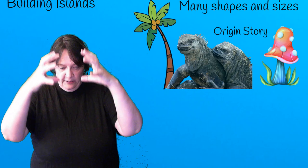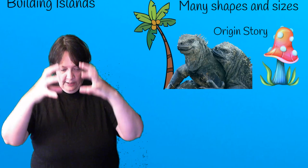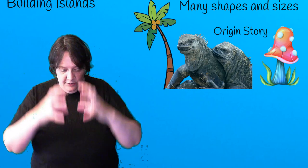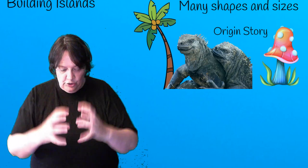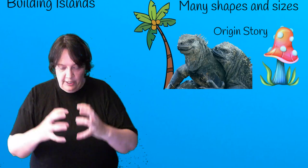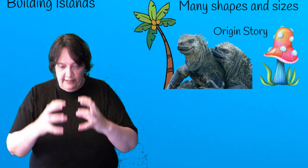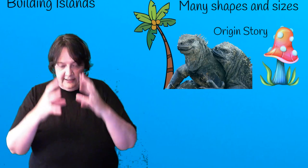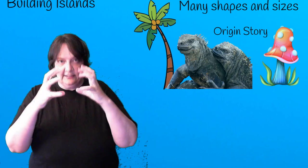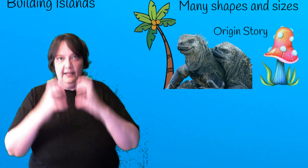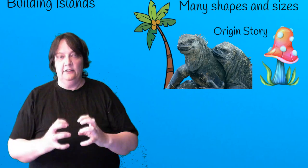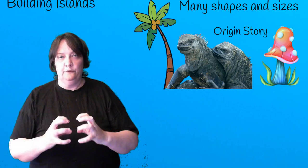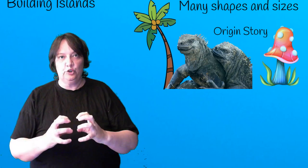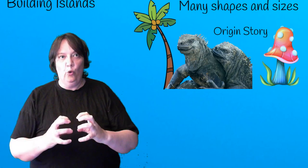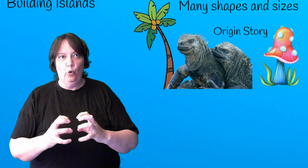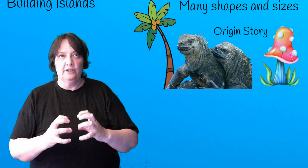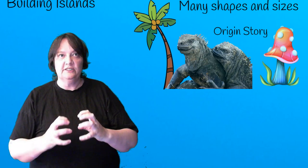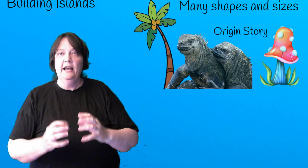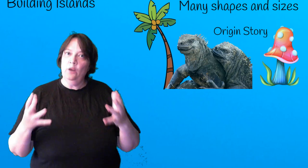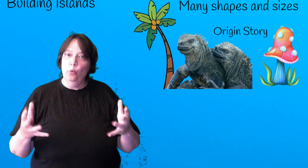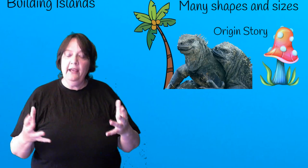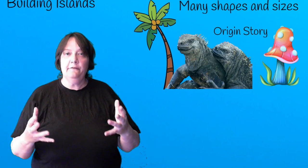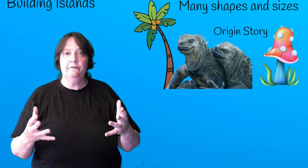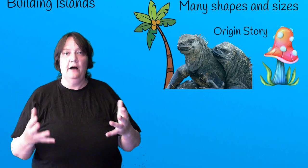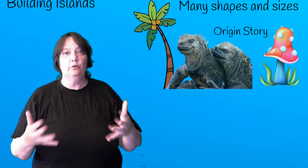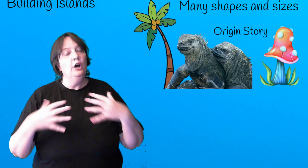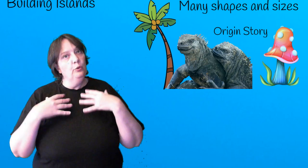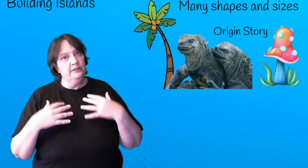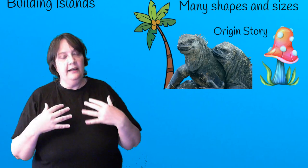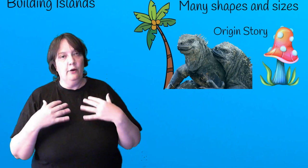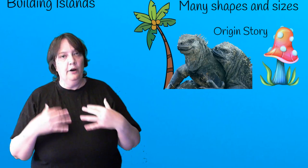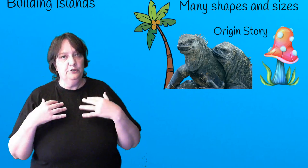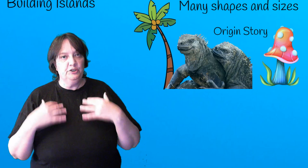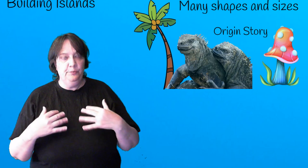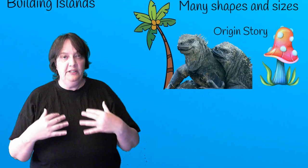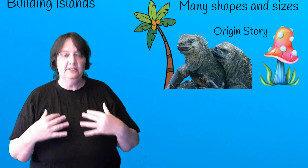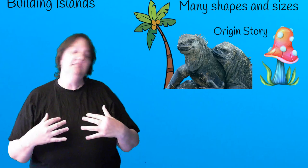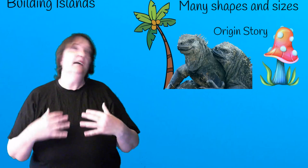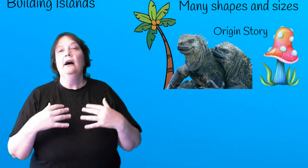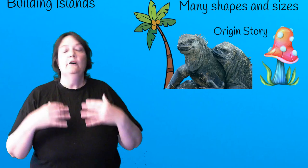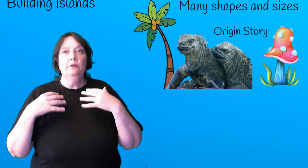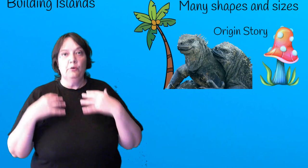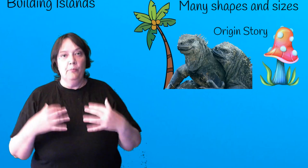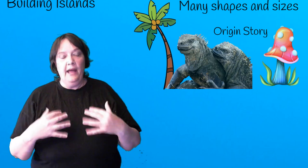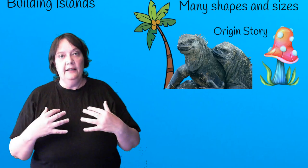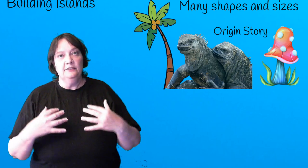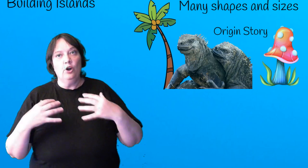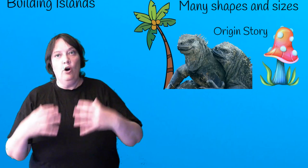genetically selected for smallness. We have found within our own species remains of